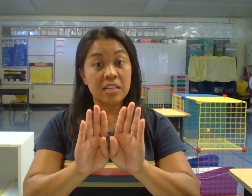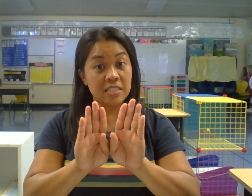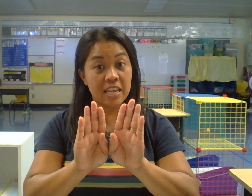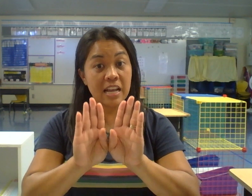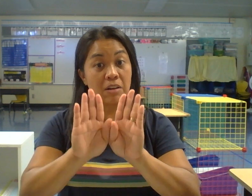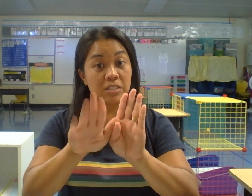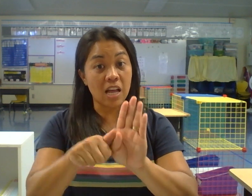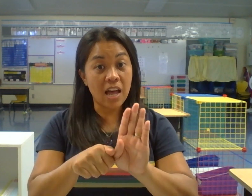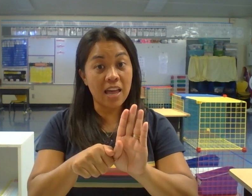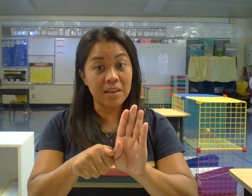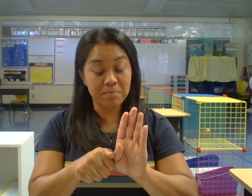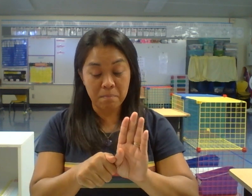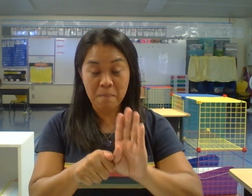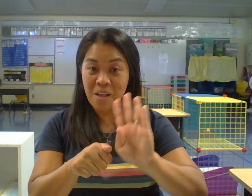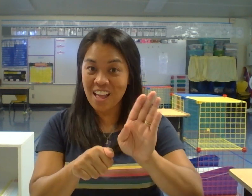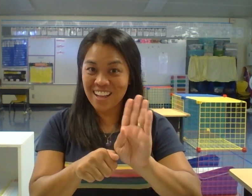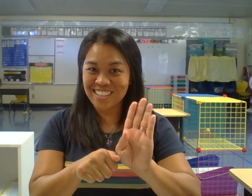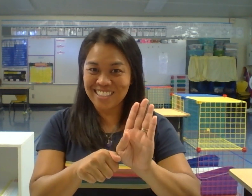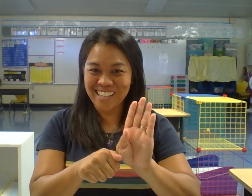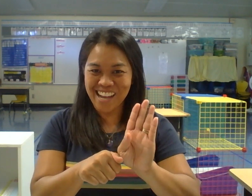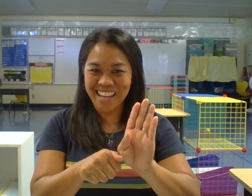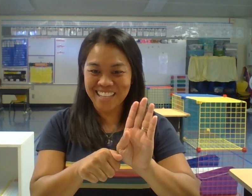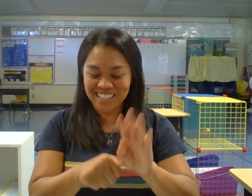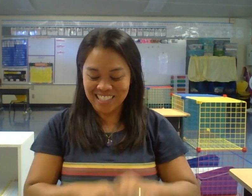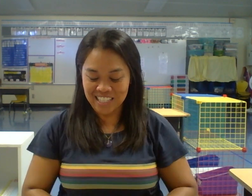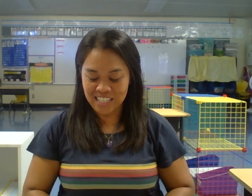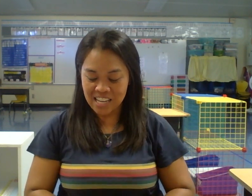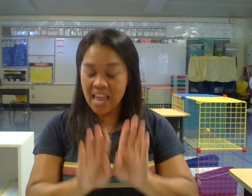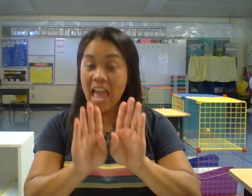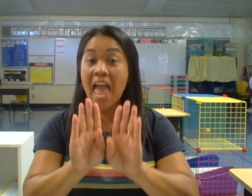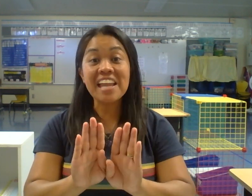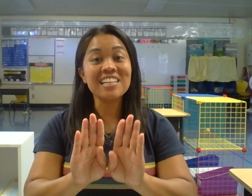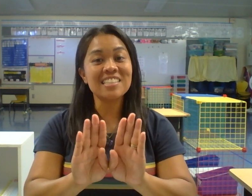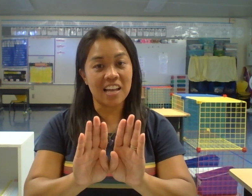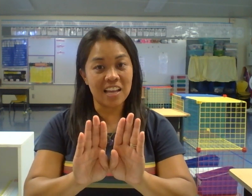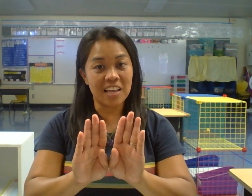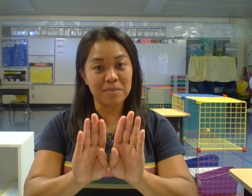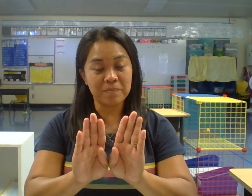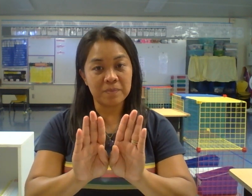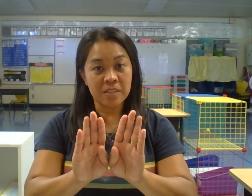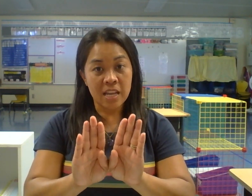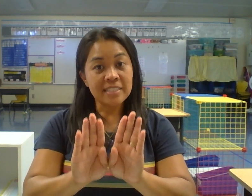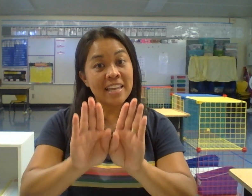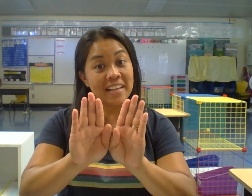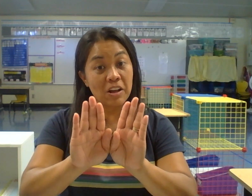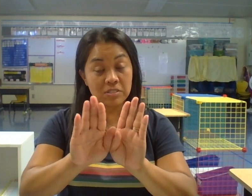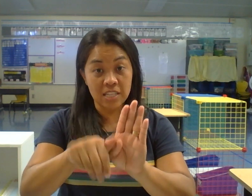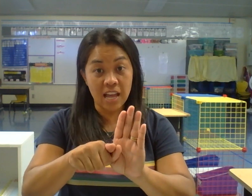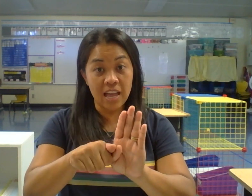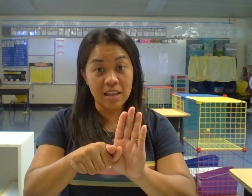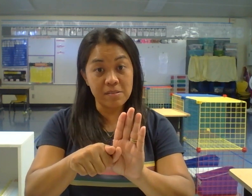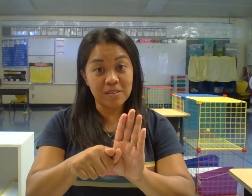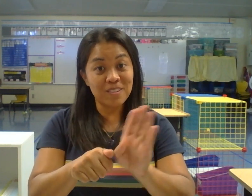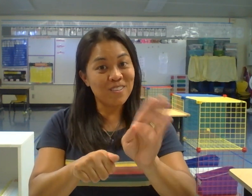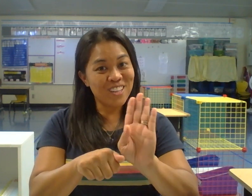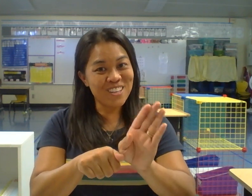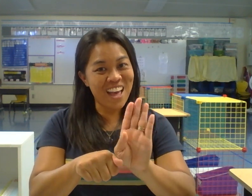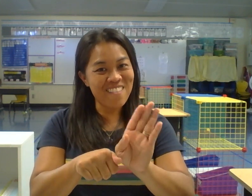Take out time. Night. Take out time. Take have